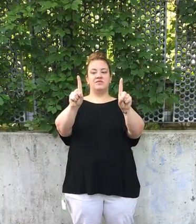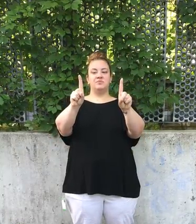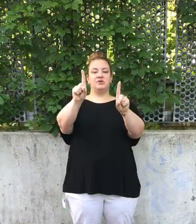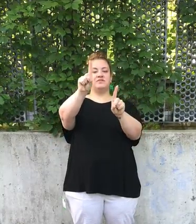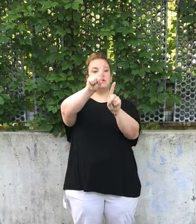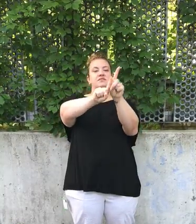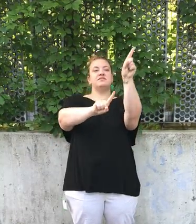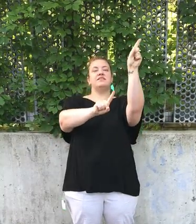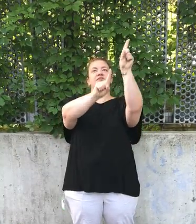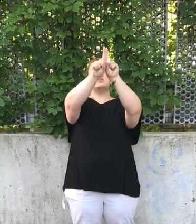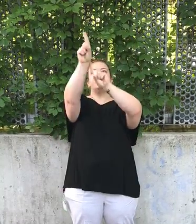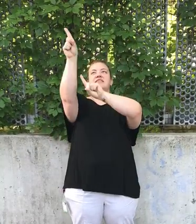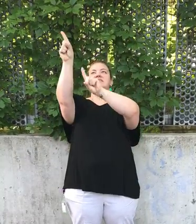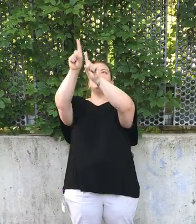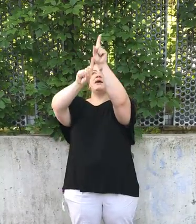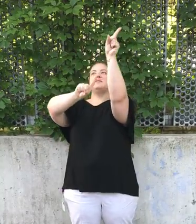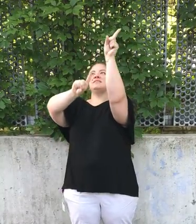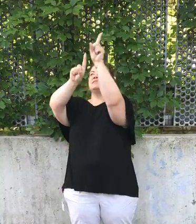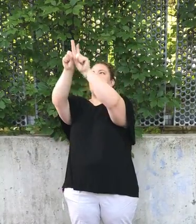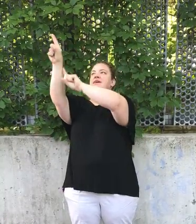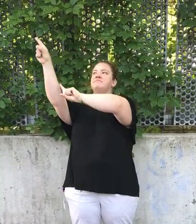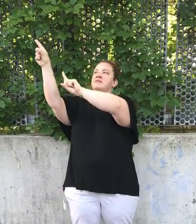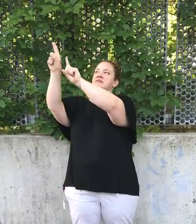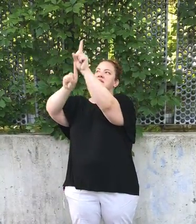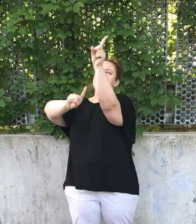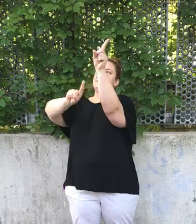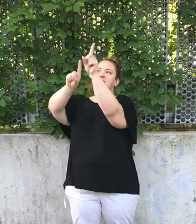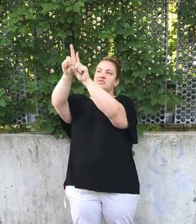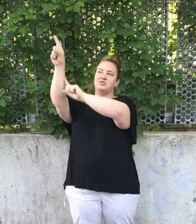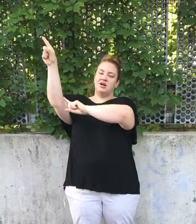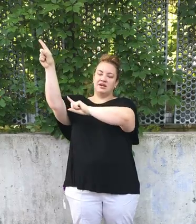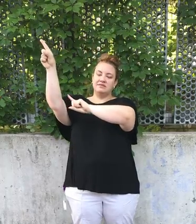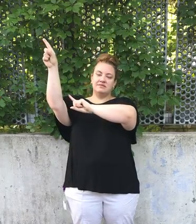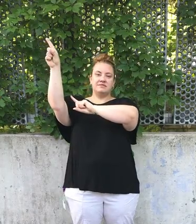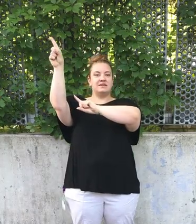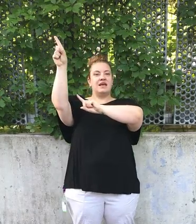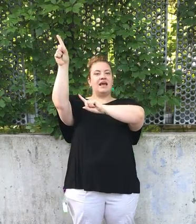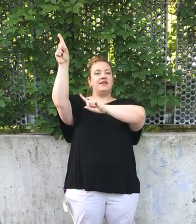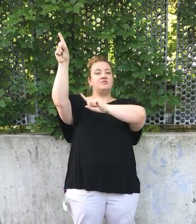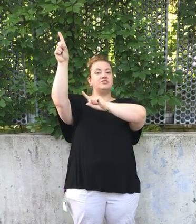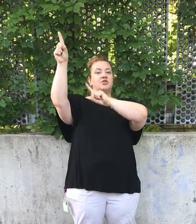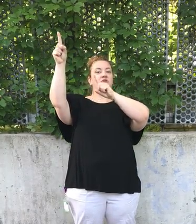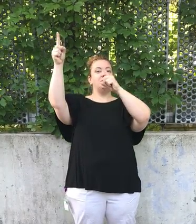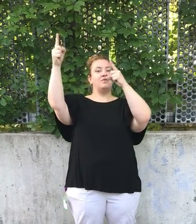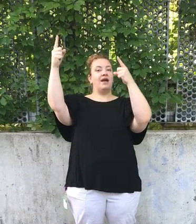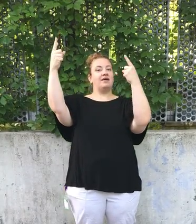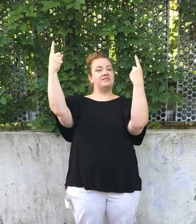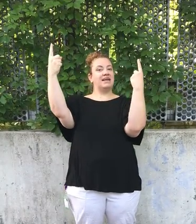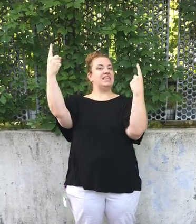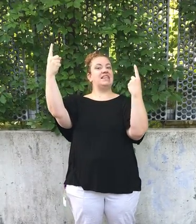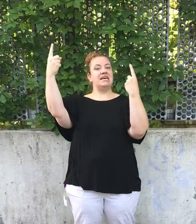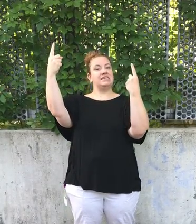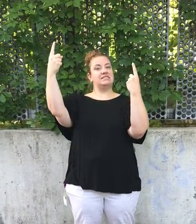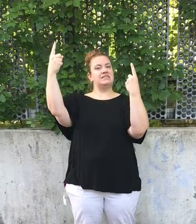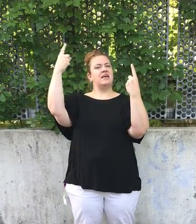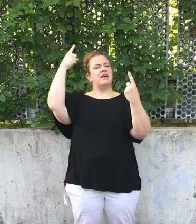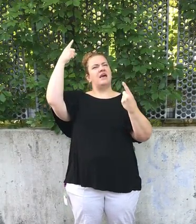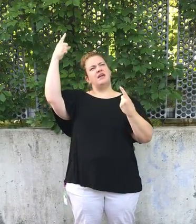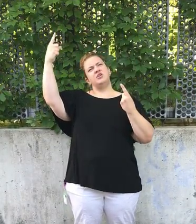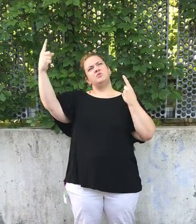have two pointer fingers and they just go like this up at the sky. That's star and then you just turn them around like this and you